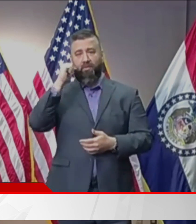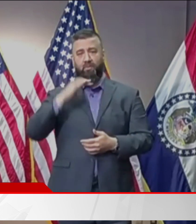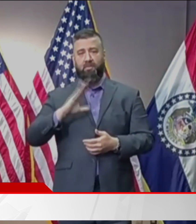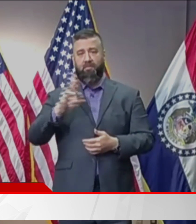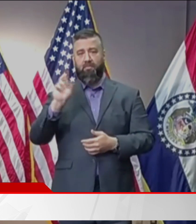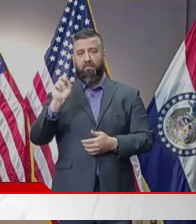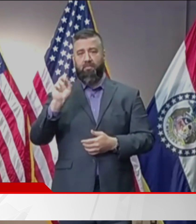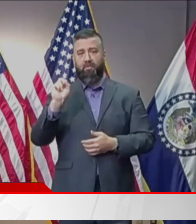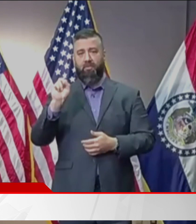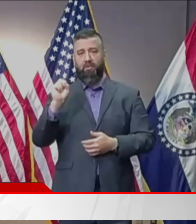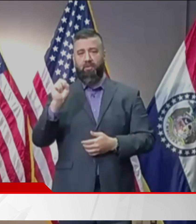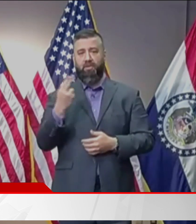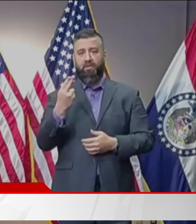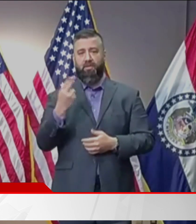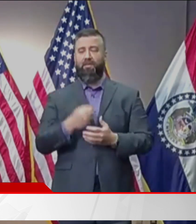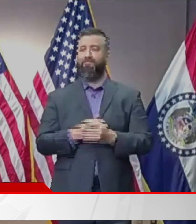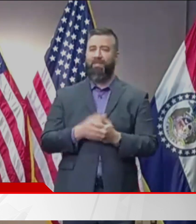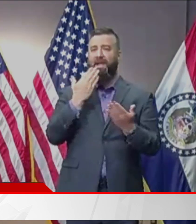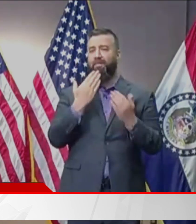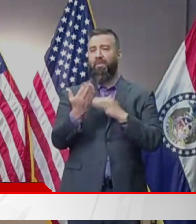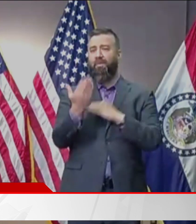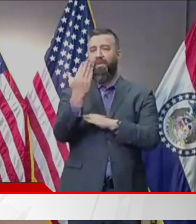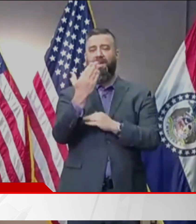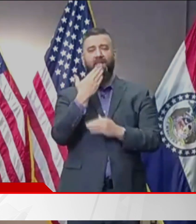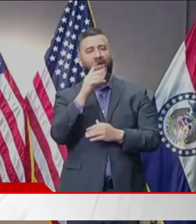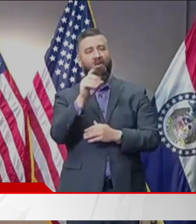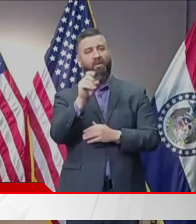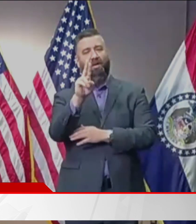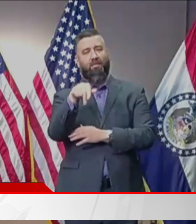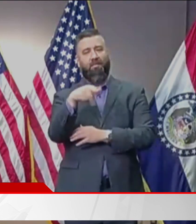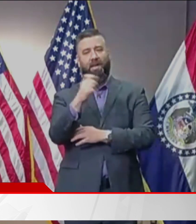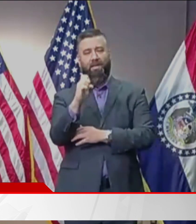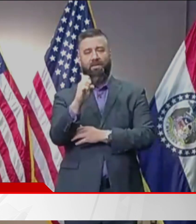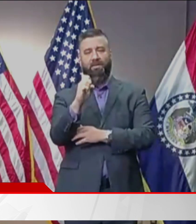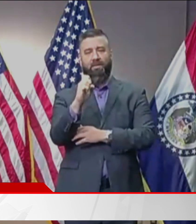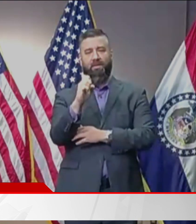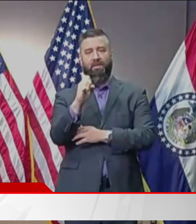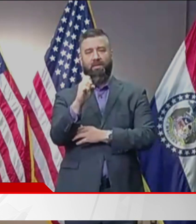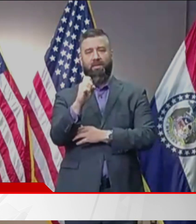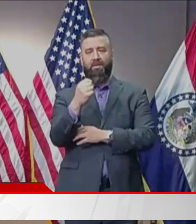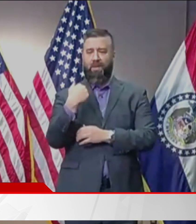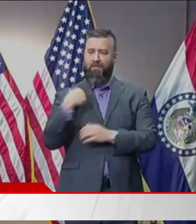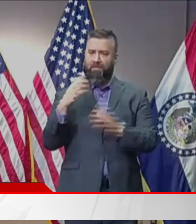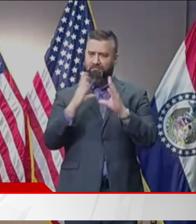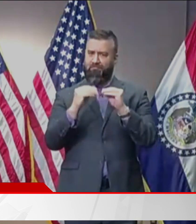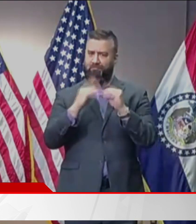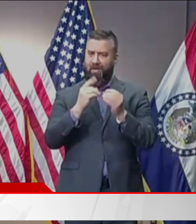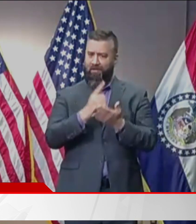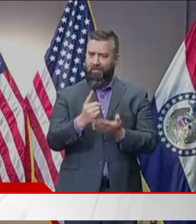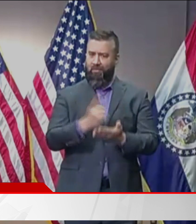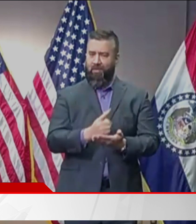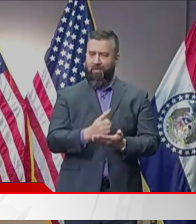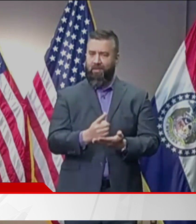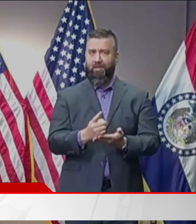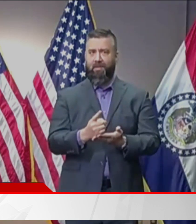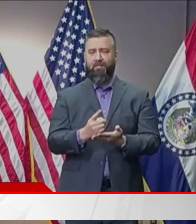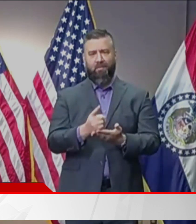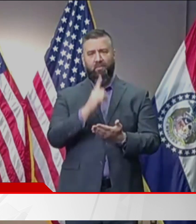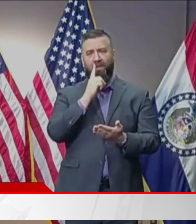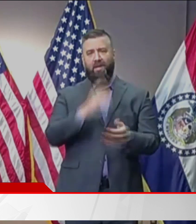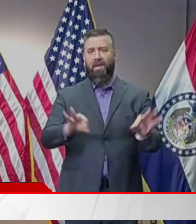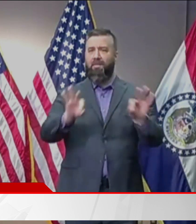Thank you and good morning. Thank you, Dr. Page, for convening these weekly press conferences. It's so vital to